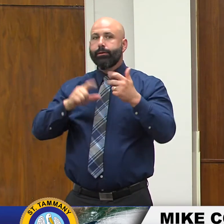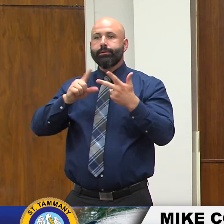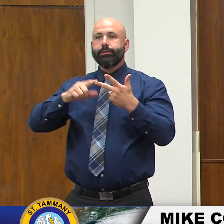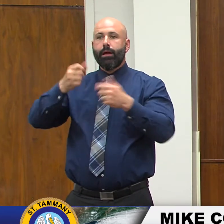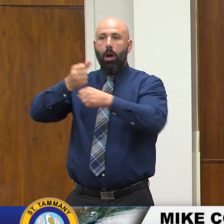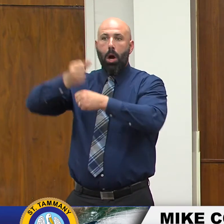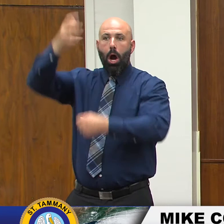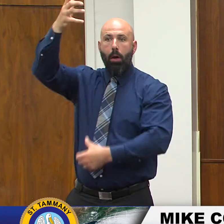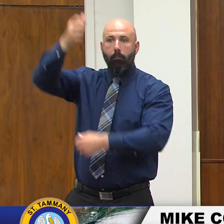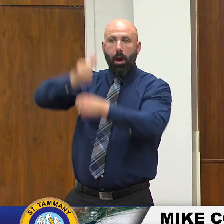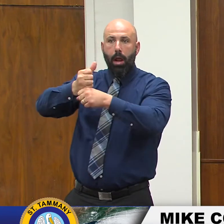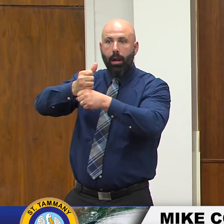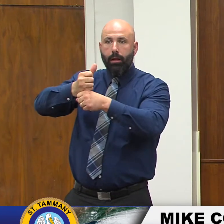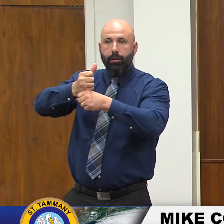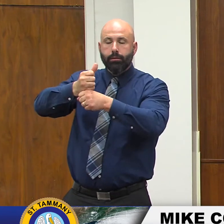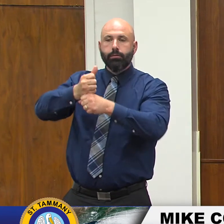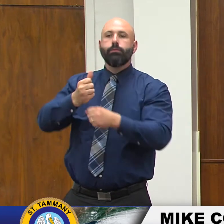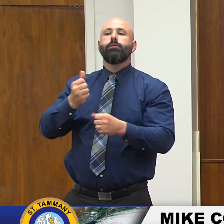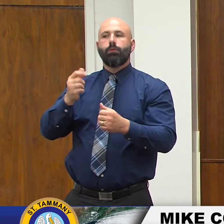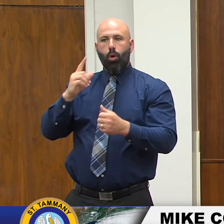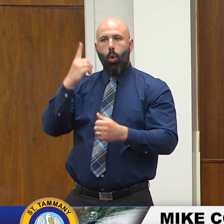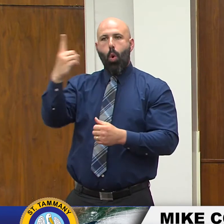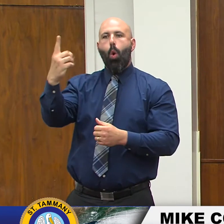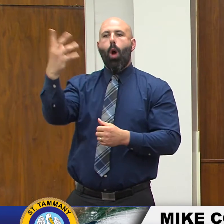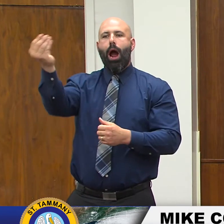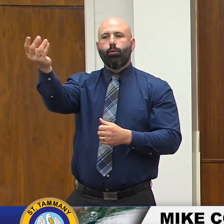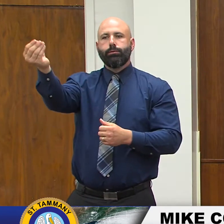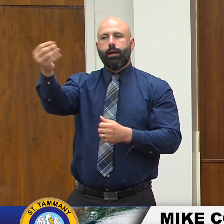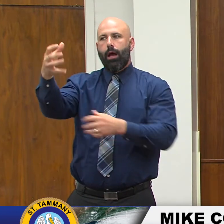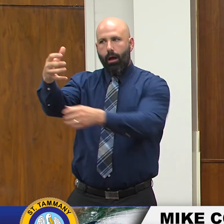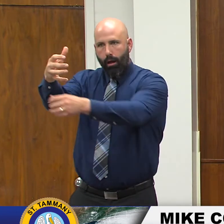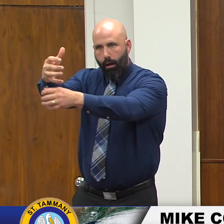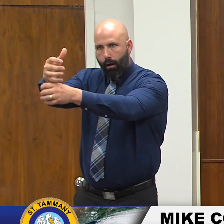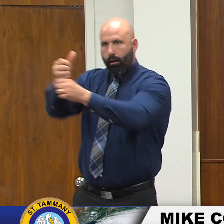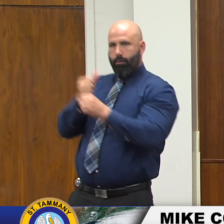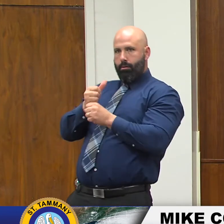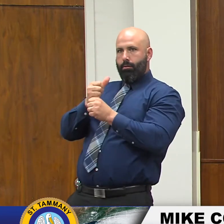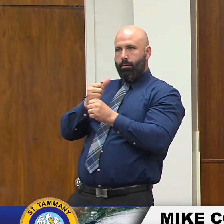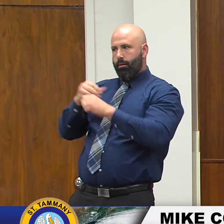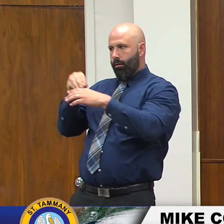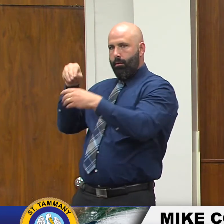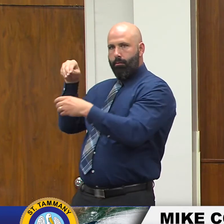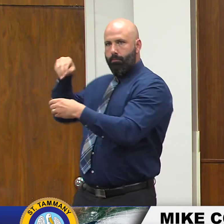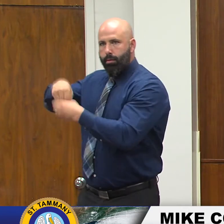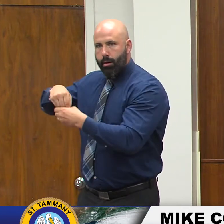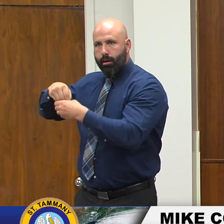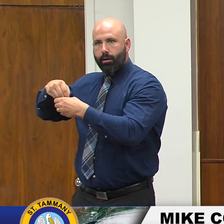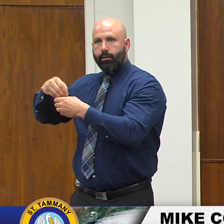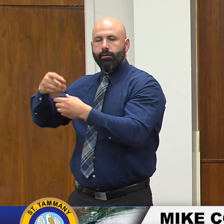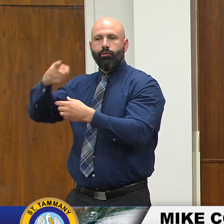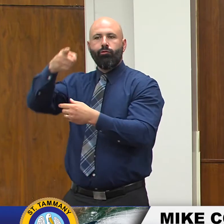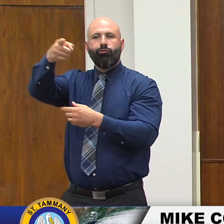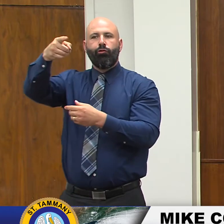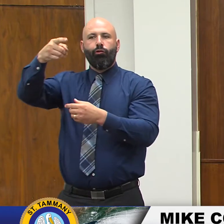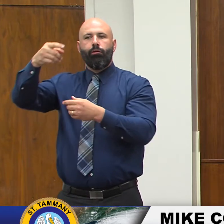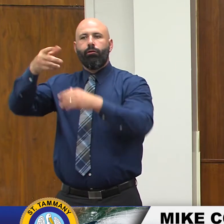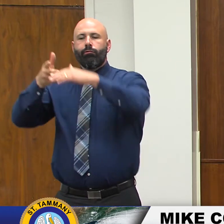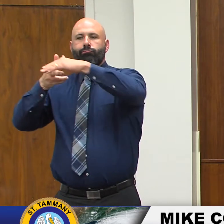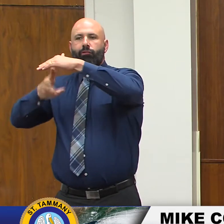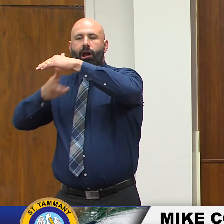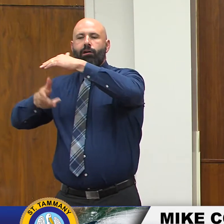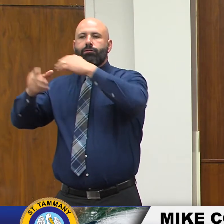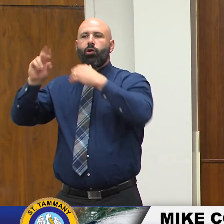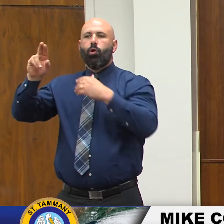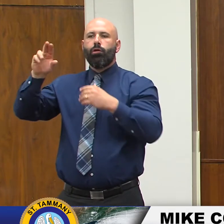umbrellas please move them in uh to your garage or or into an area that uh protected from the wind and